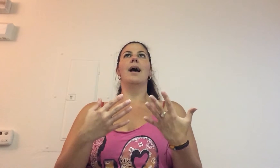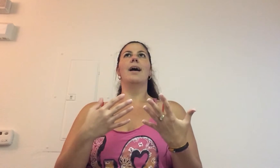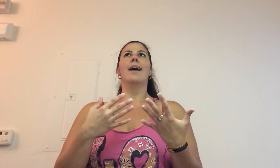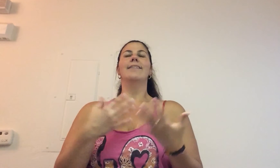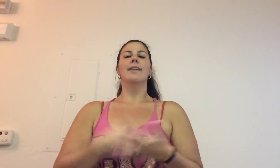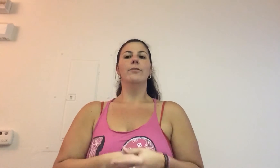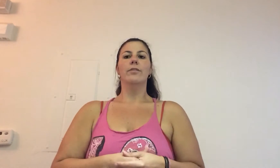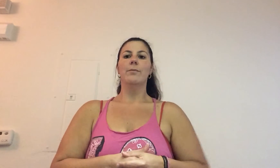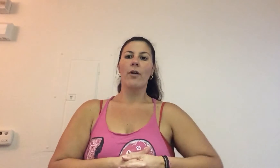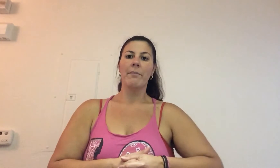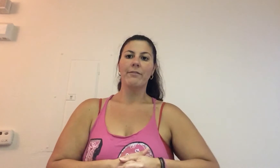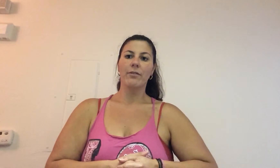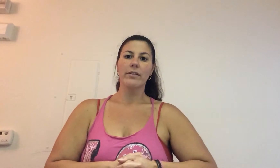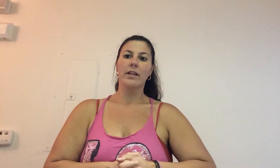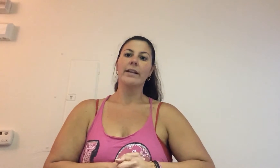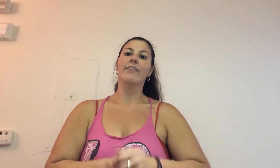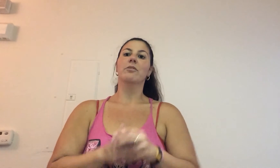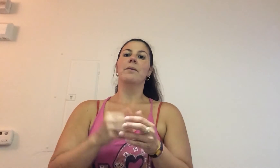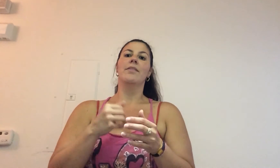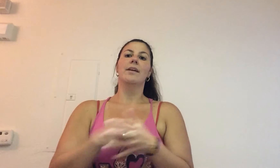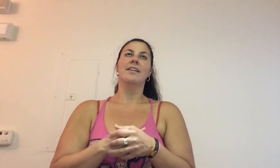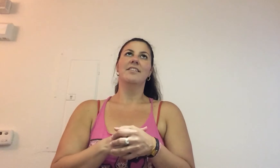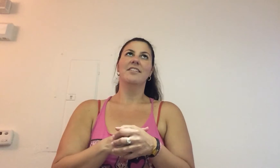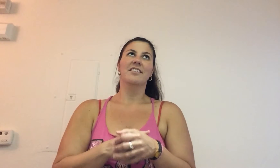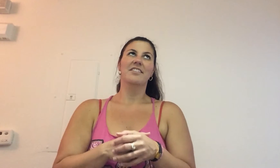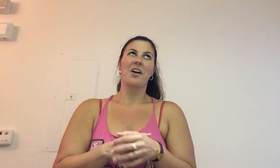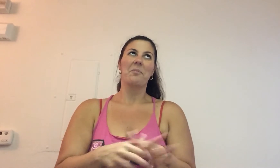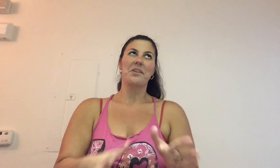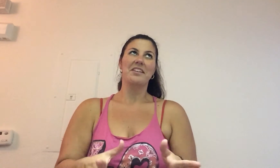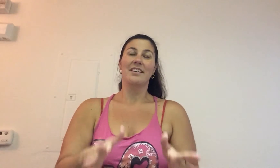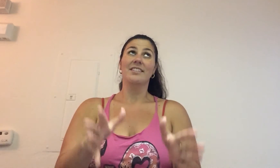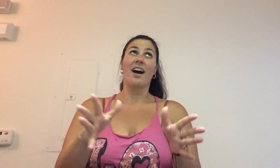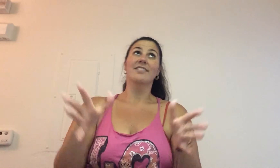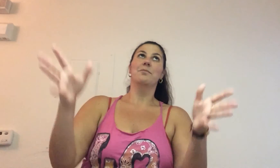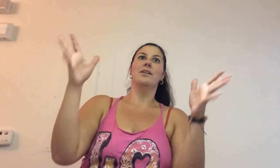I scheduled the appointment for the colonoscopy and the endoscopy, endoscopy.